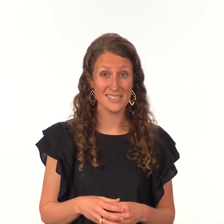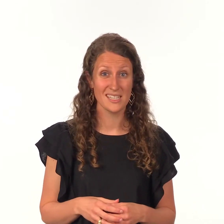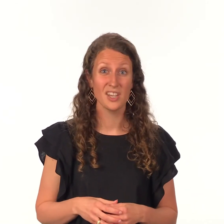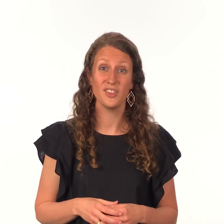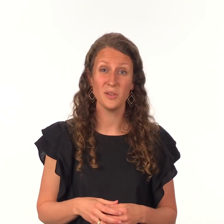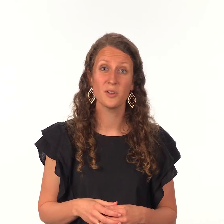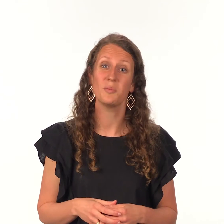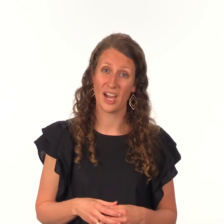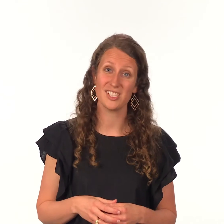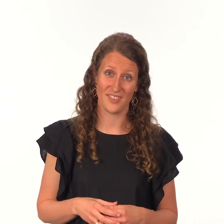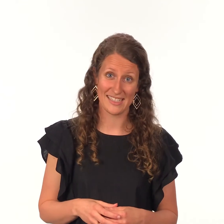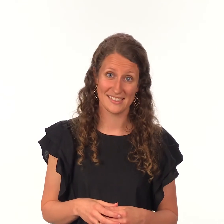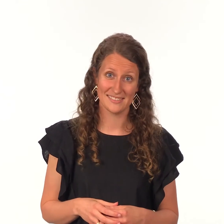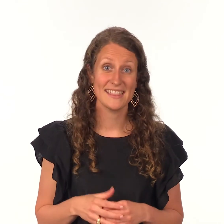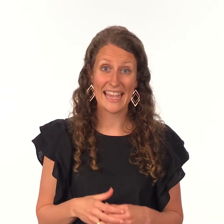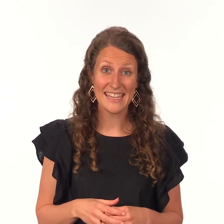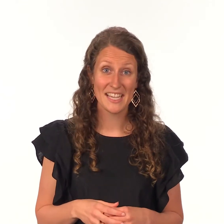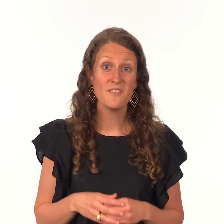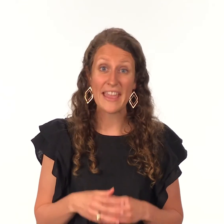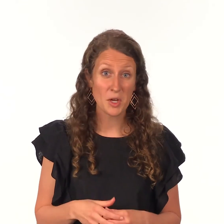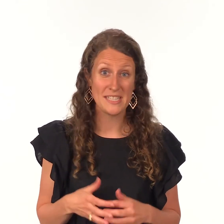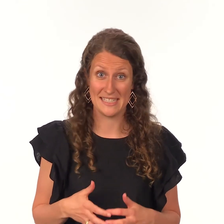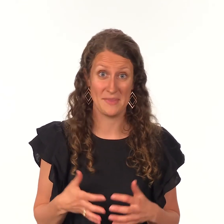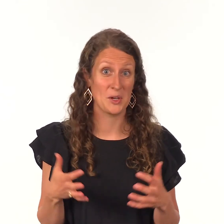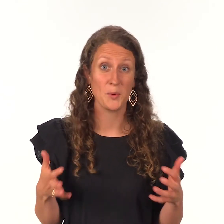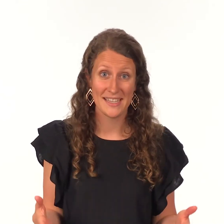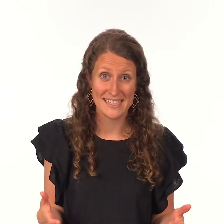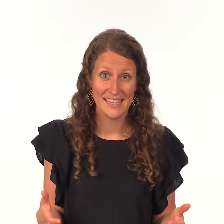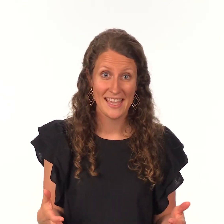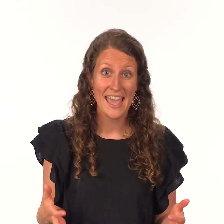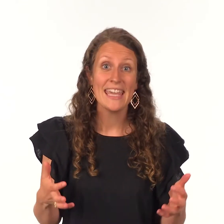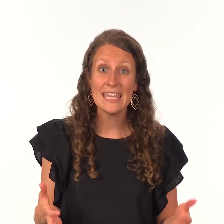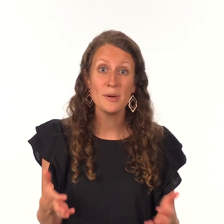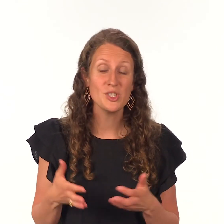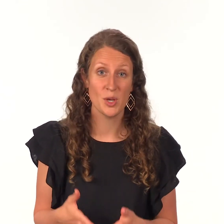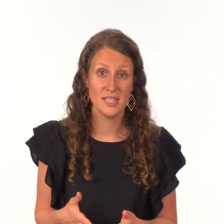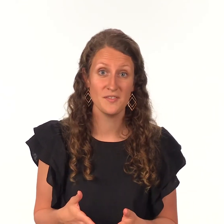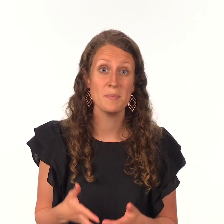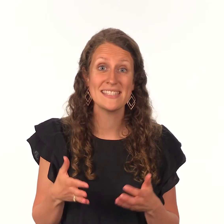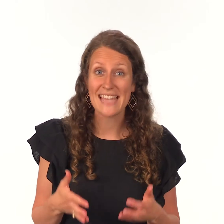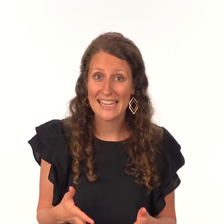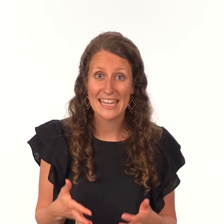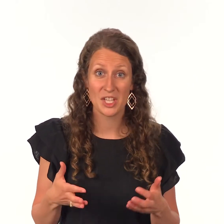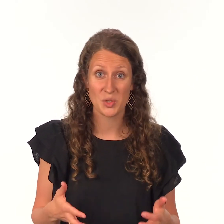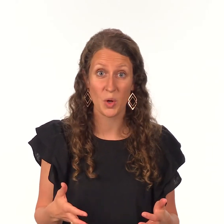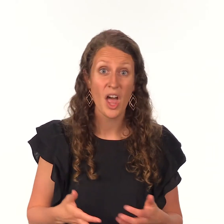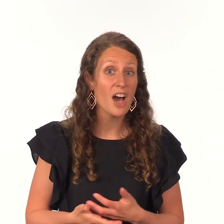food would be hard to find then pharaoh did something crazy he put joseph to be second in control of